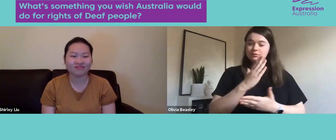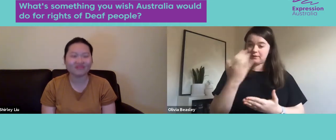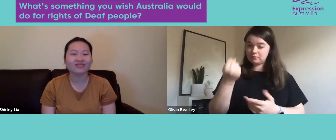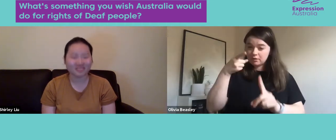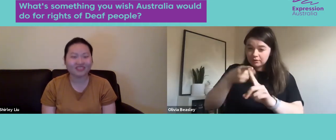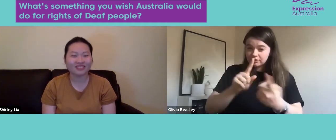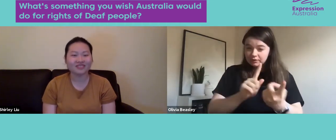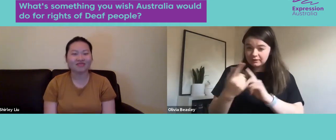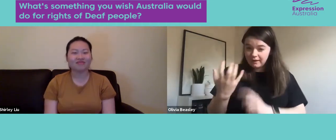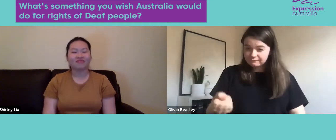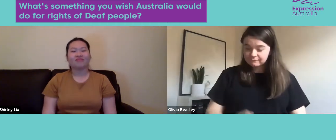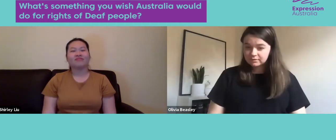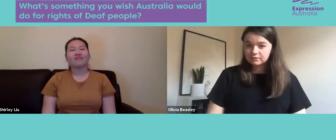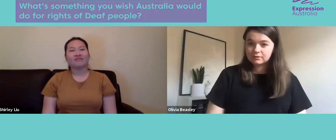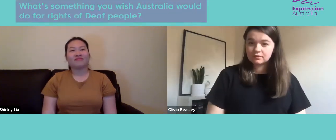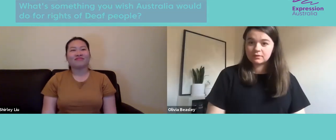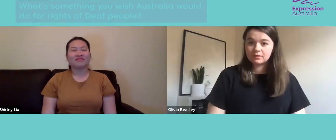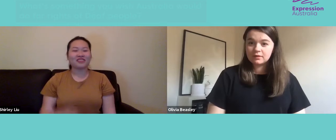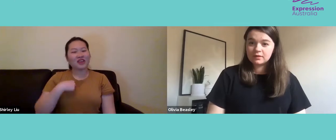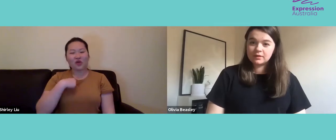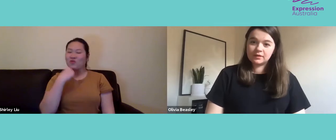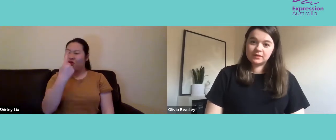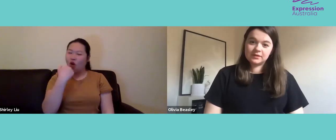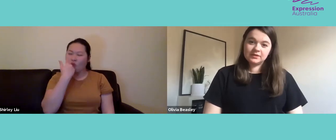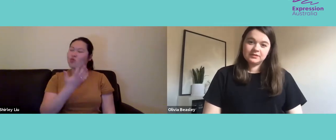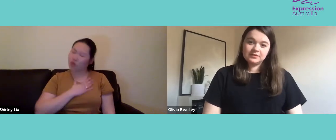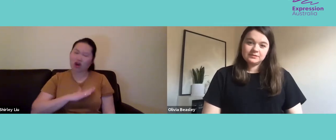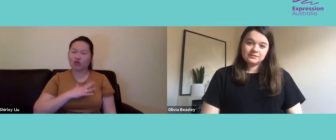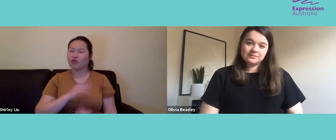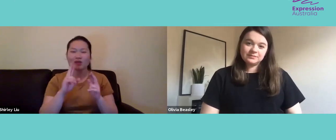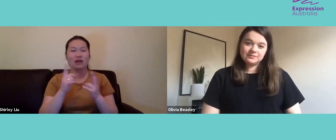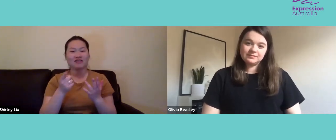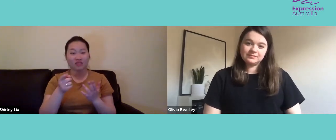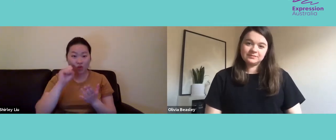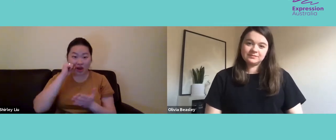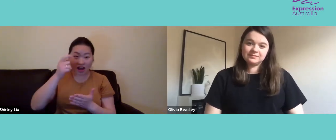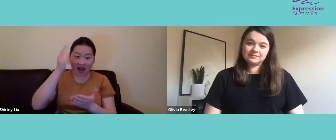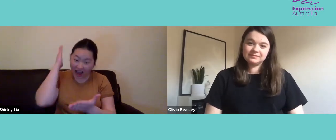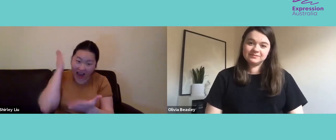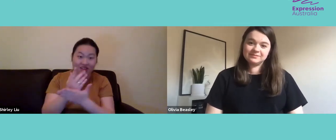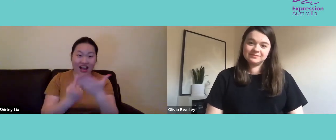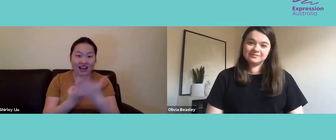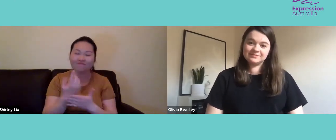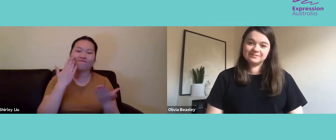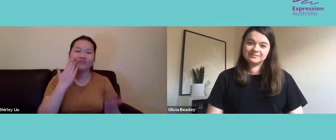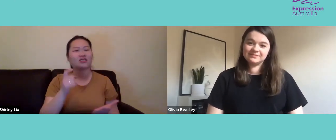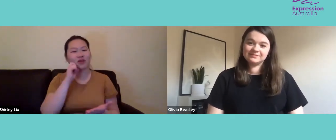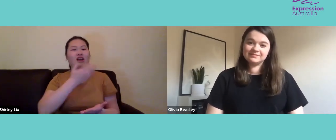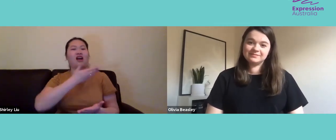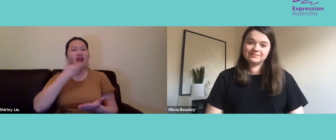had more human rights equal to hearing people? I don't know if it definitely would